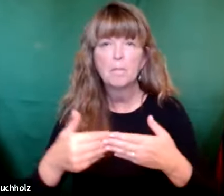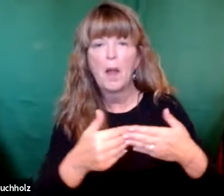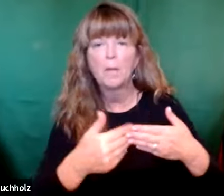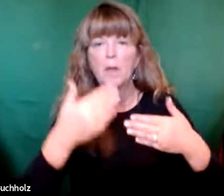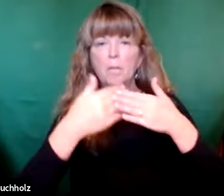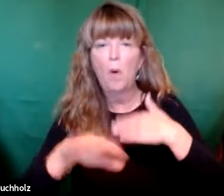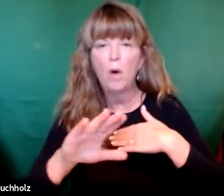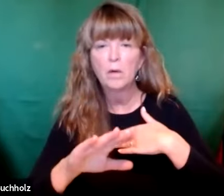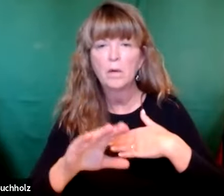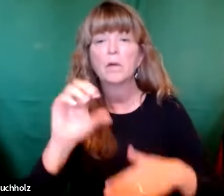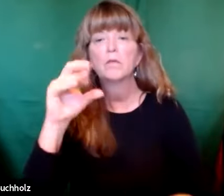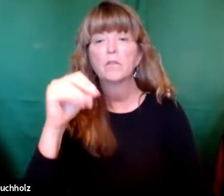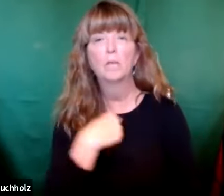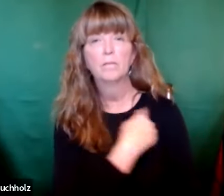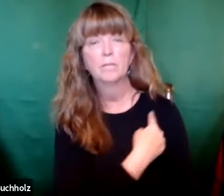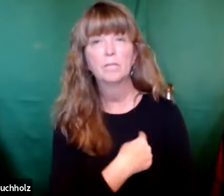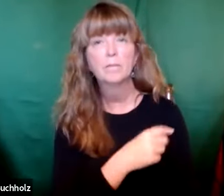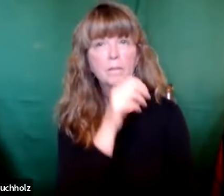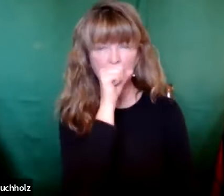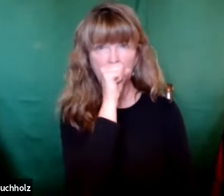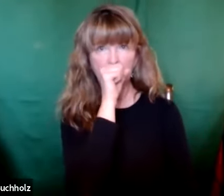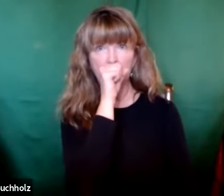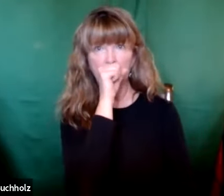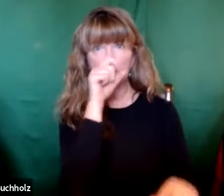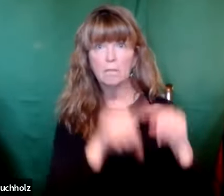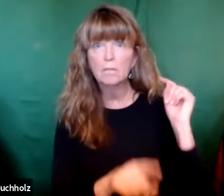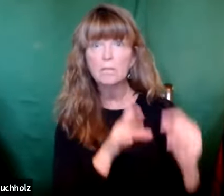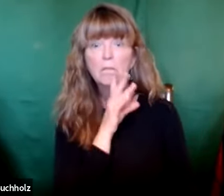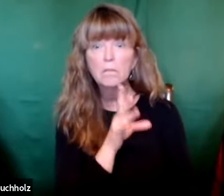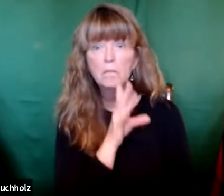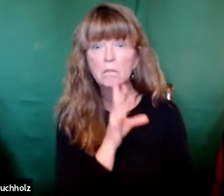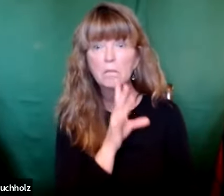silenced until your baby's born. You're not going to be able to talk. So he was mute